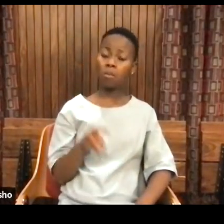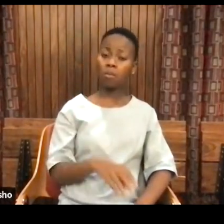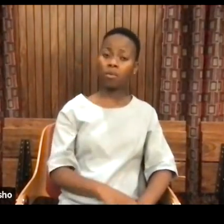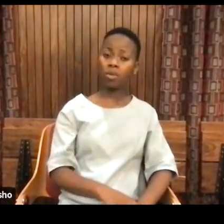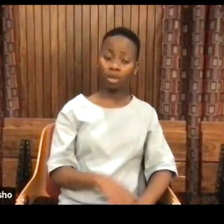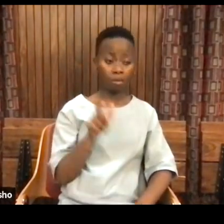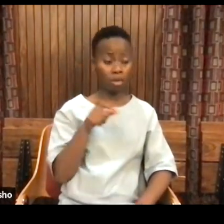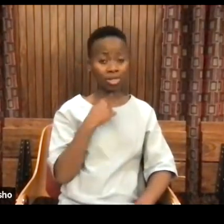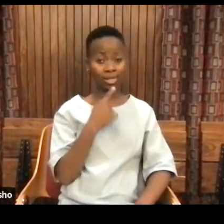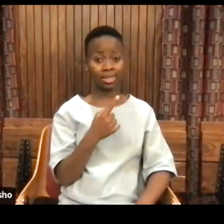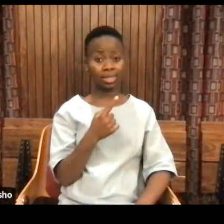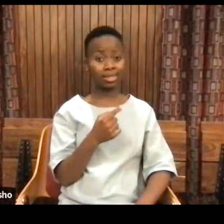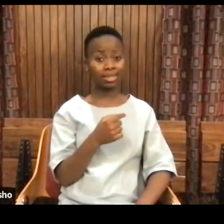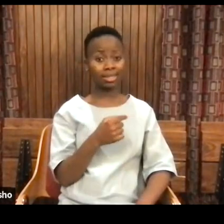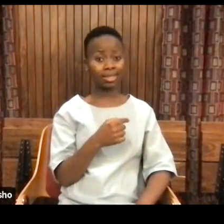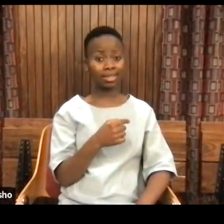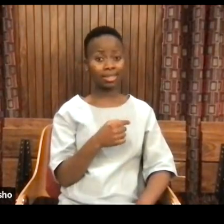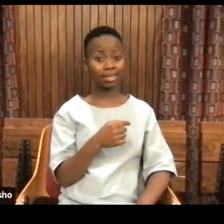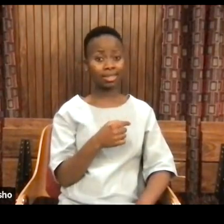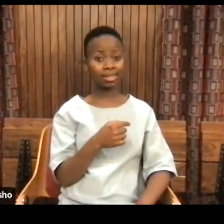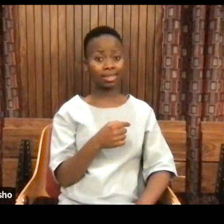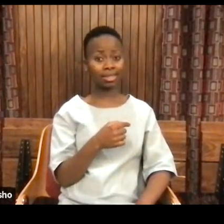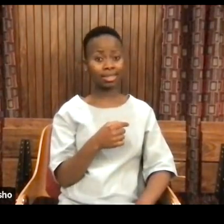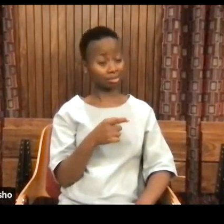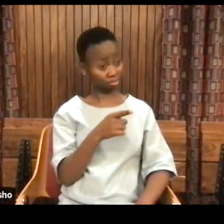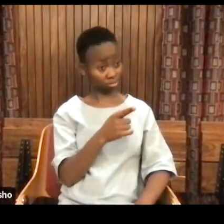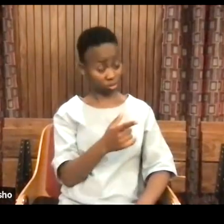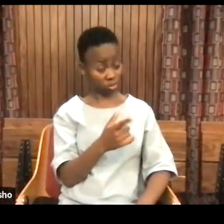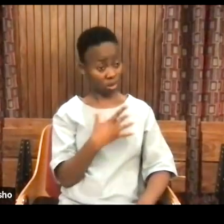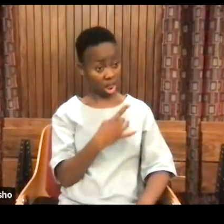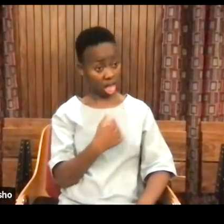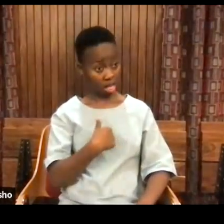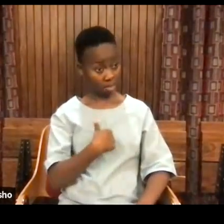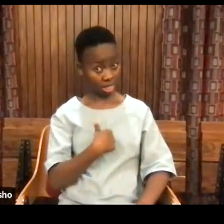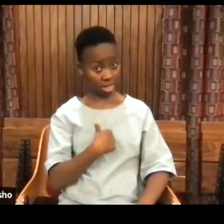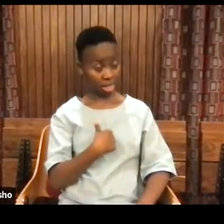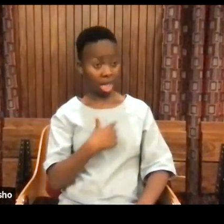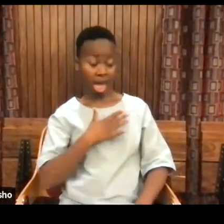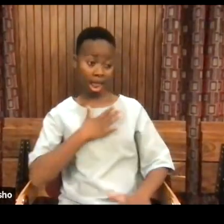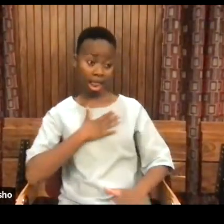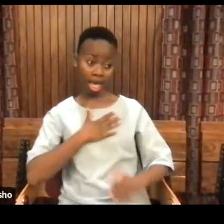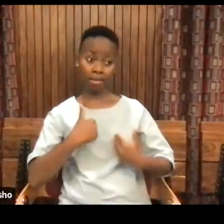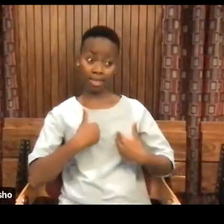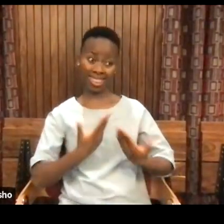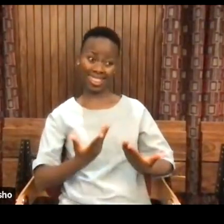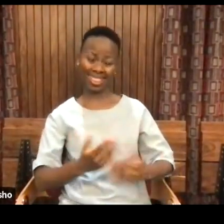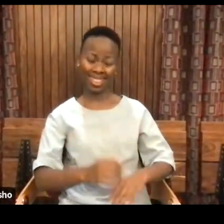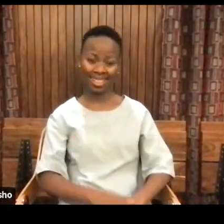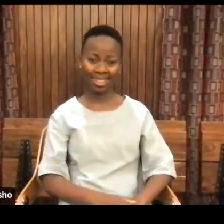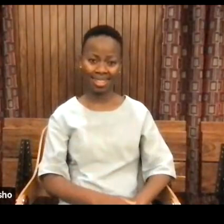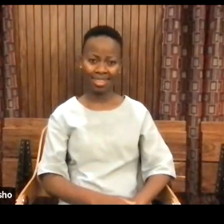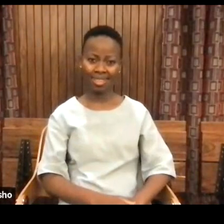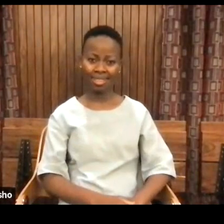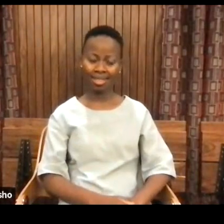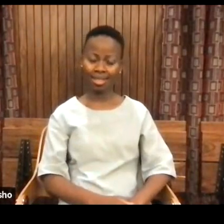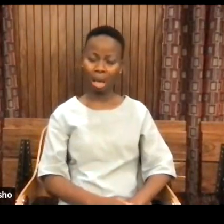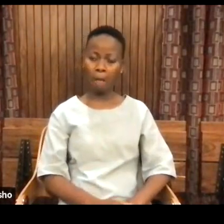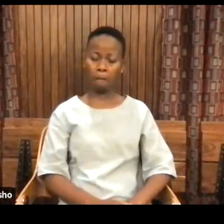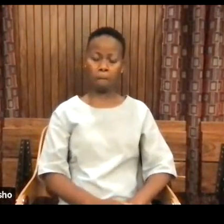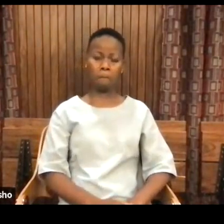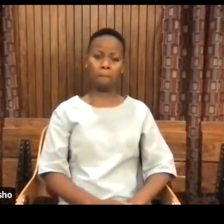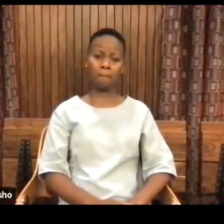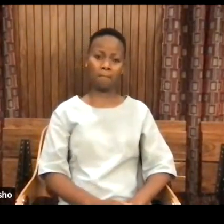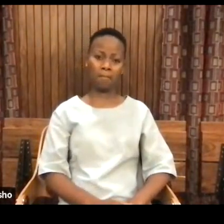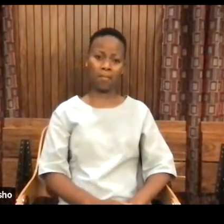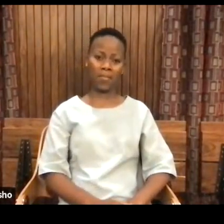And the person says, because you're like me. I love me. Well, you know, at that point,